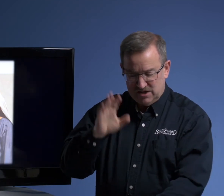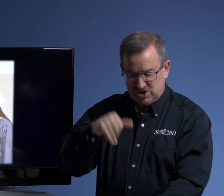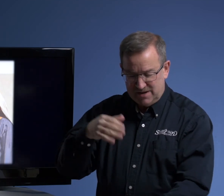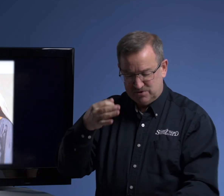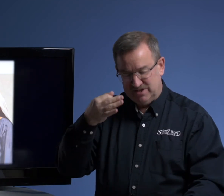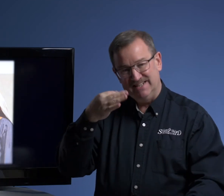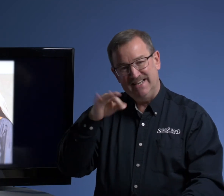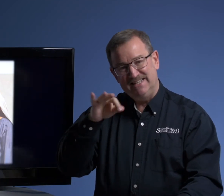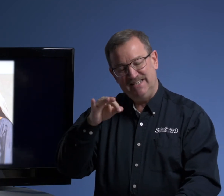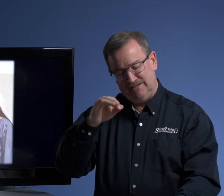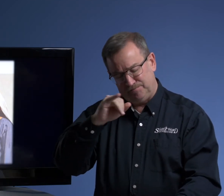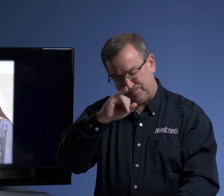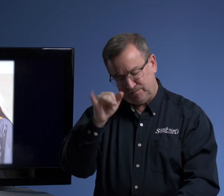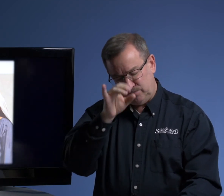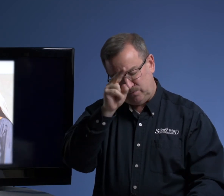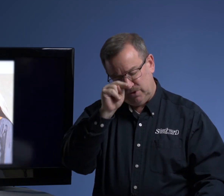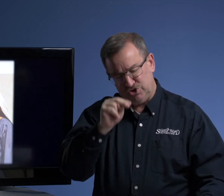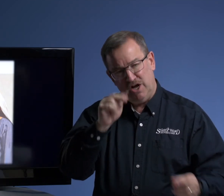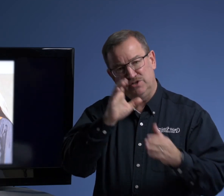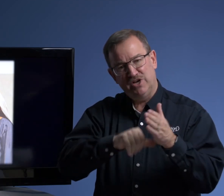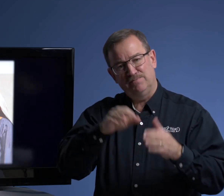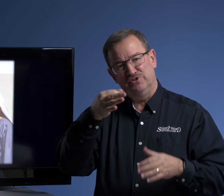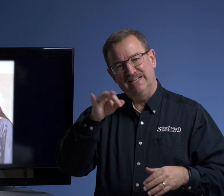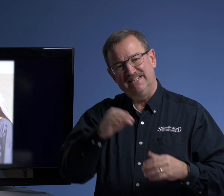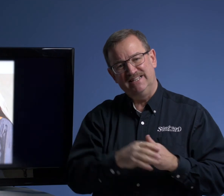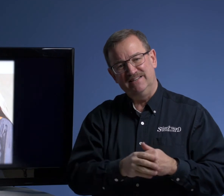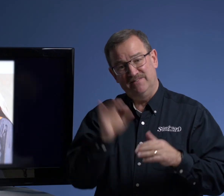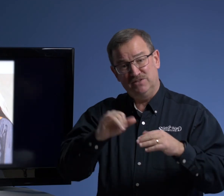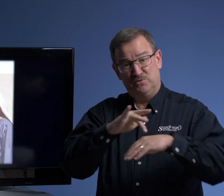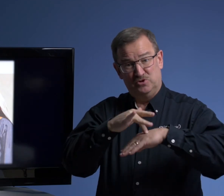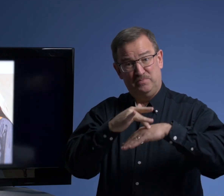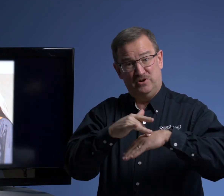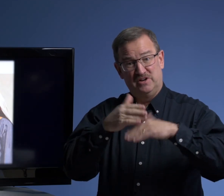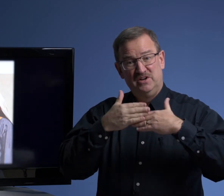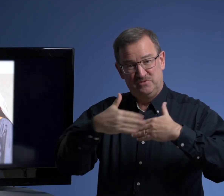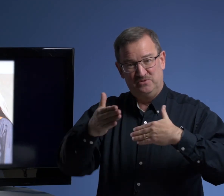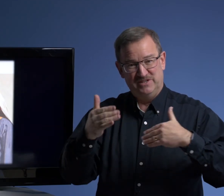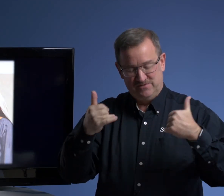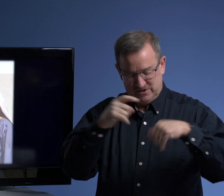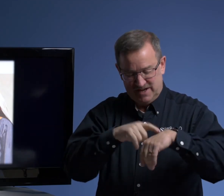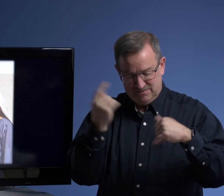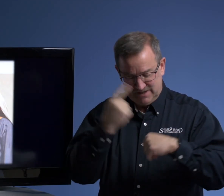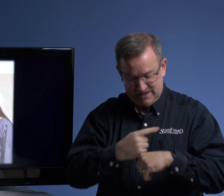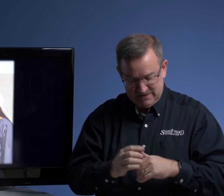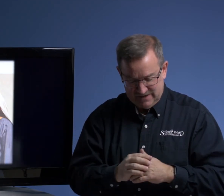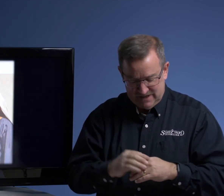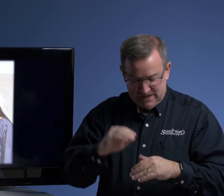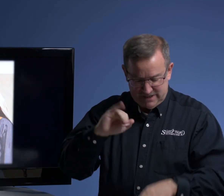chapter 19. John chapter 19. That's where we're going to park for the rest of our time today. In